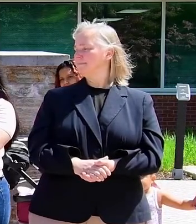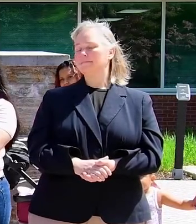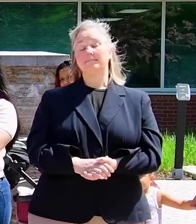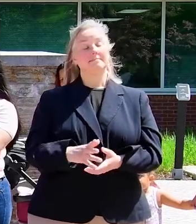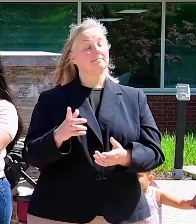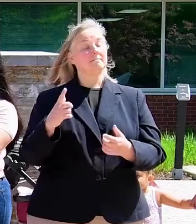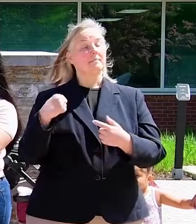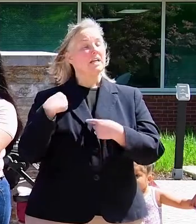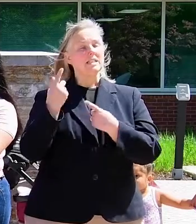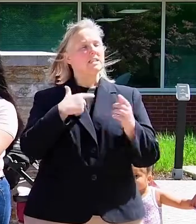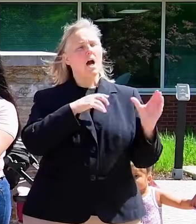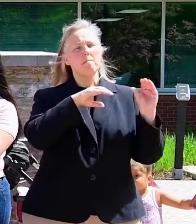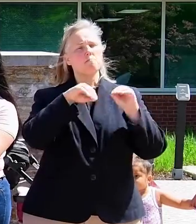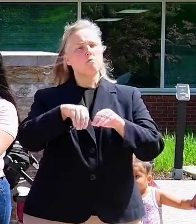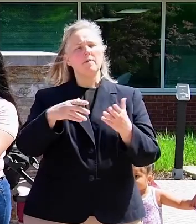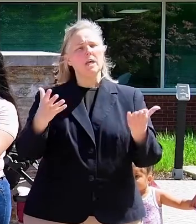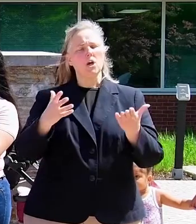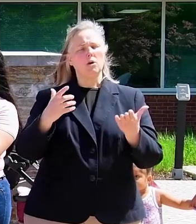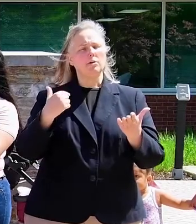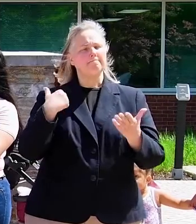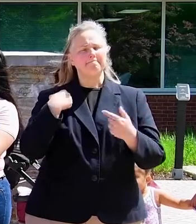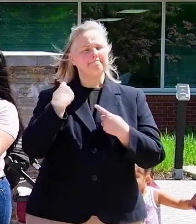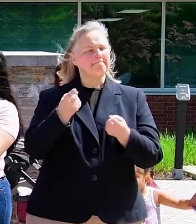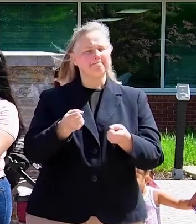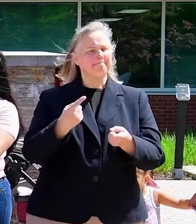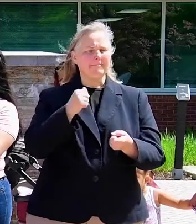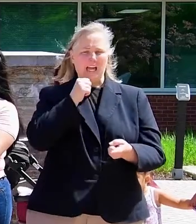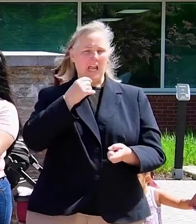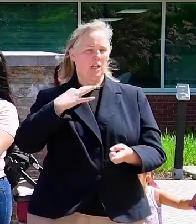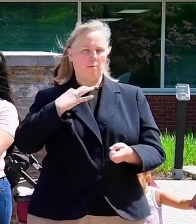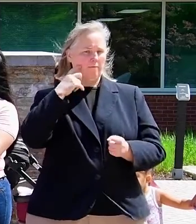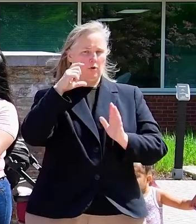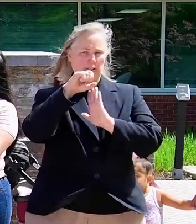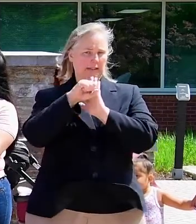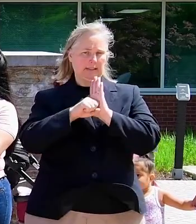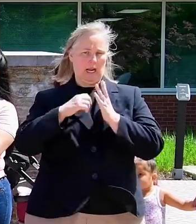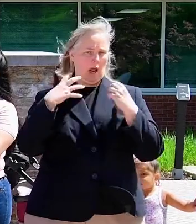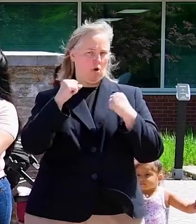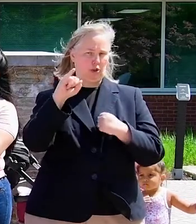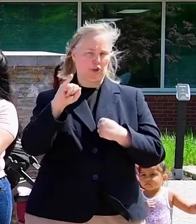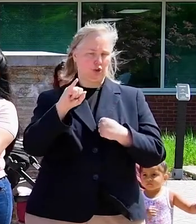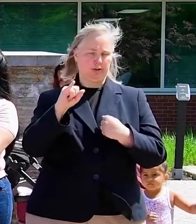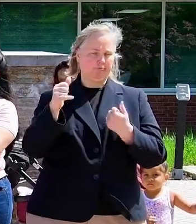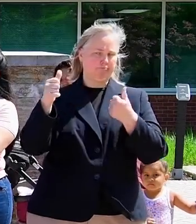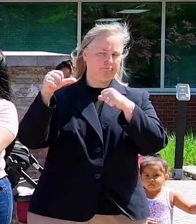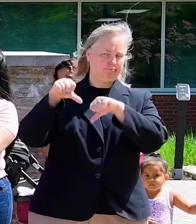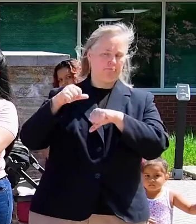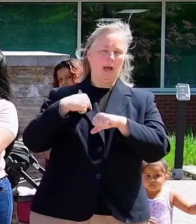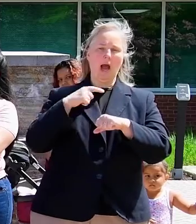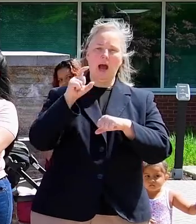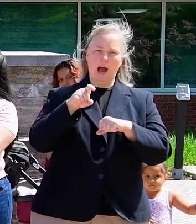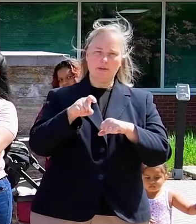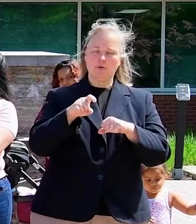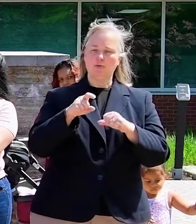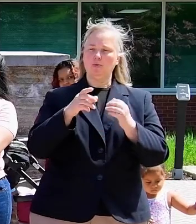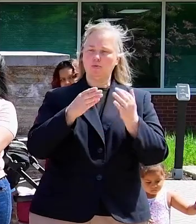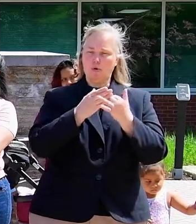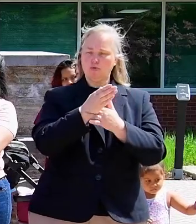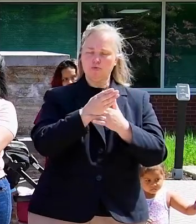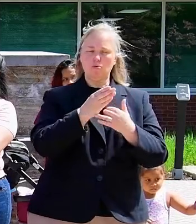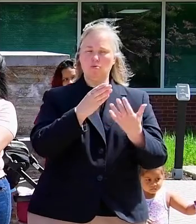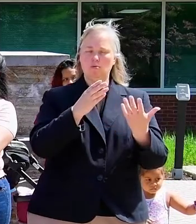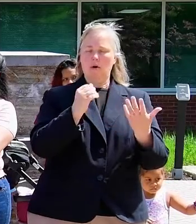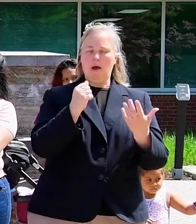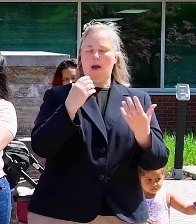Since I moved here, I have never been eligible to state health insurance, and I had to go through my last pregnancy without health care.